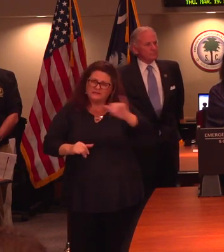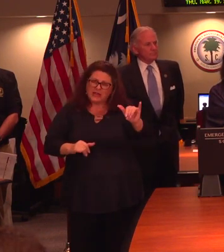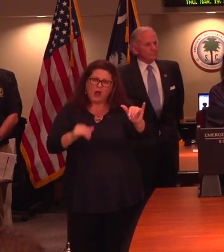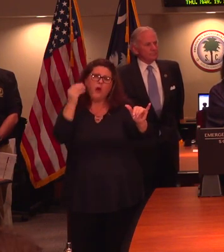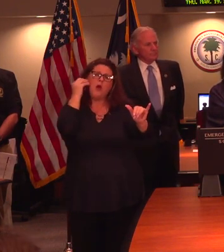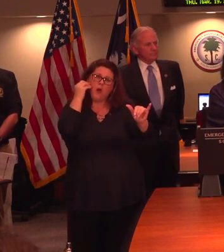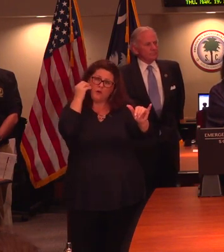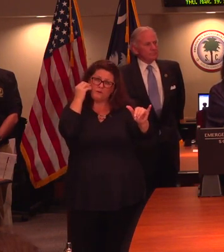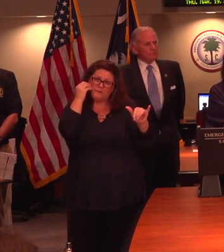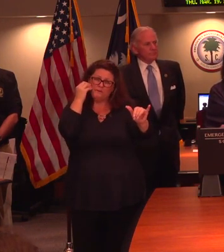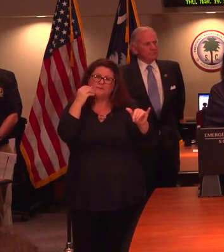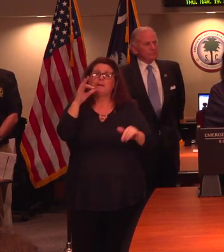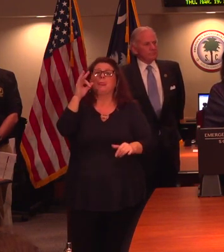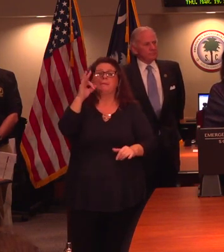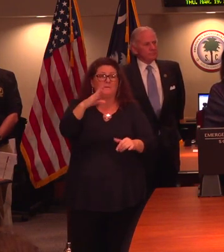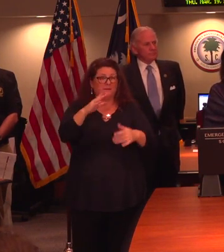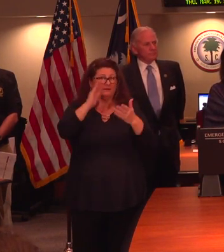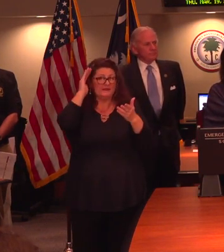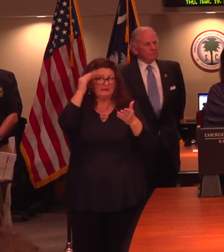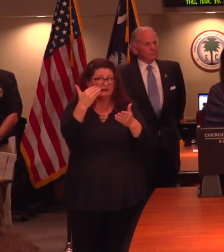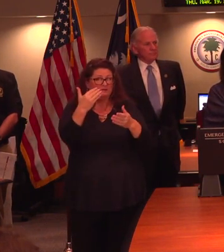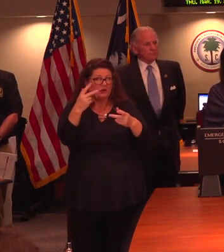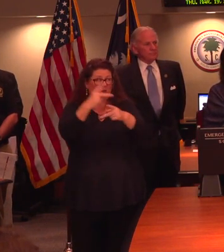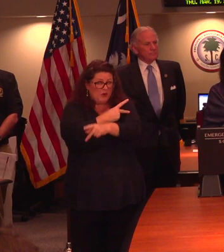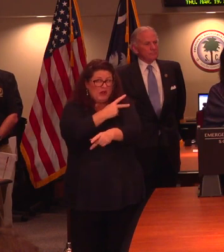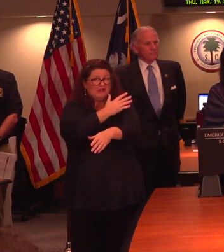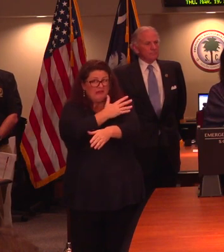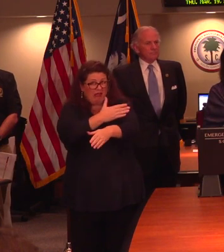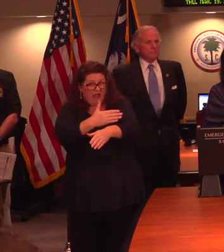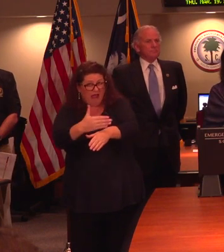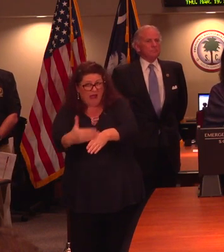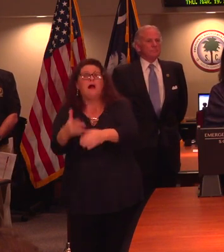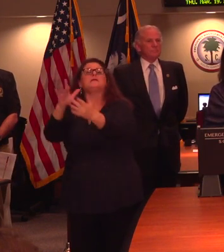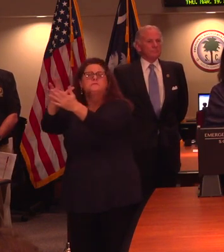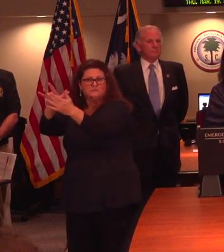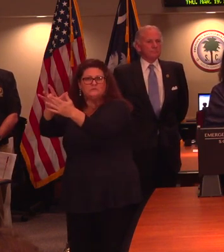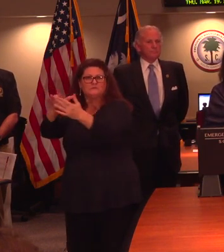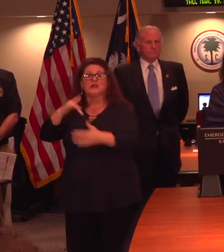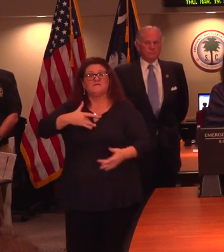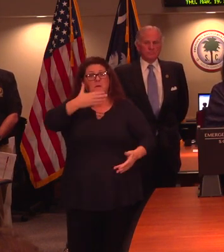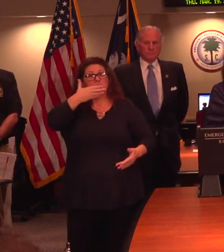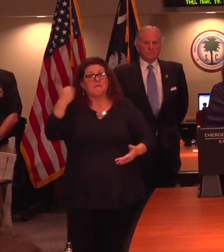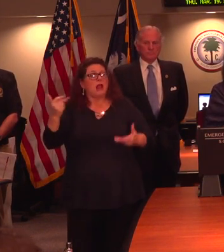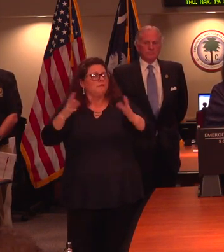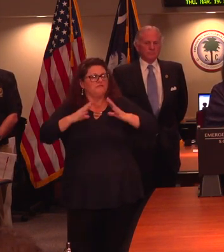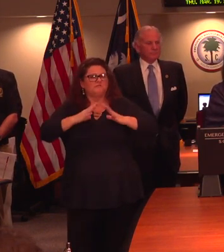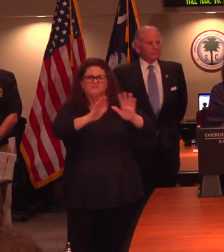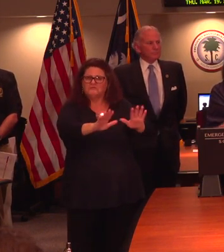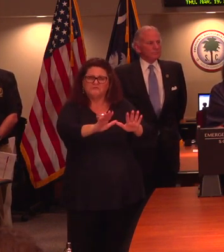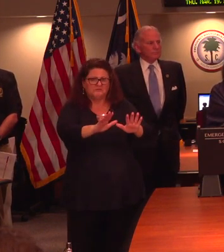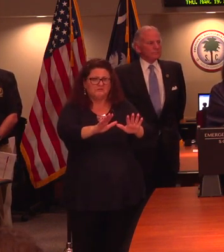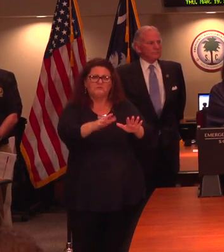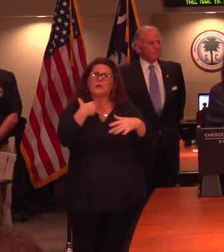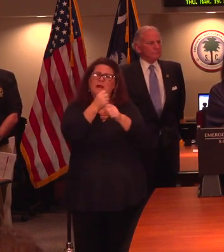symptoms are worsening. This will allow our health care system and other health care providers to give care to those who